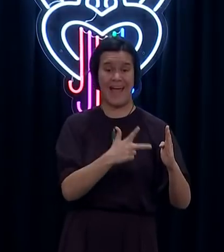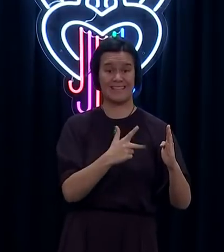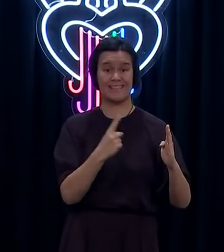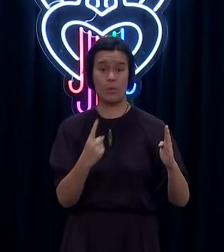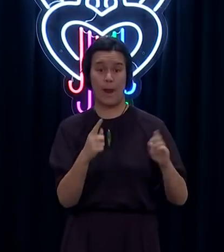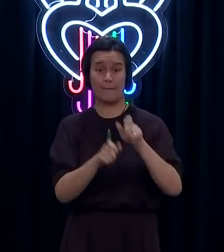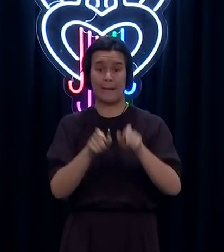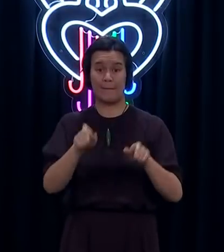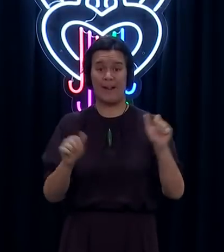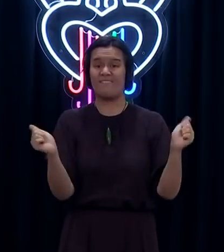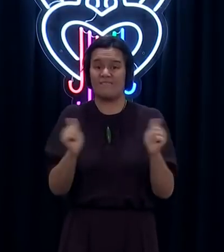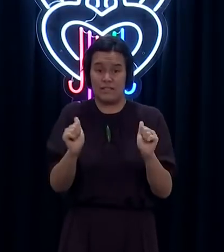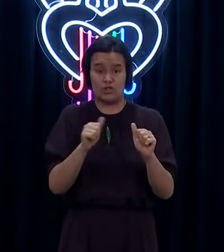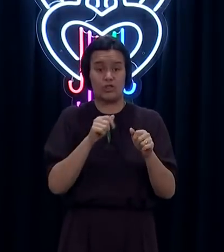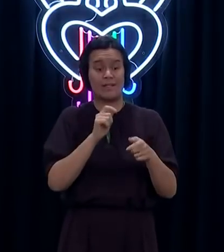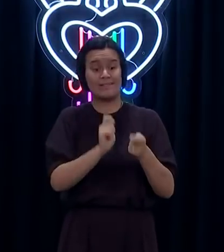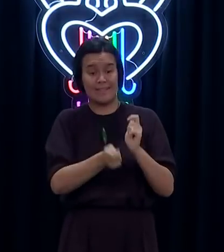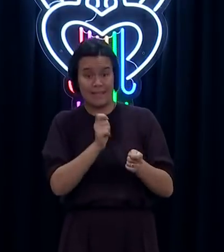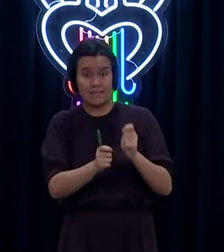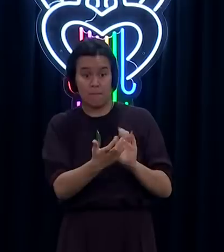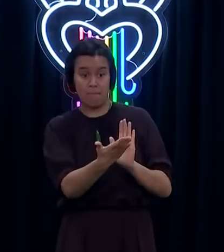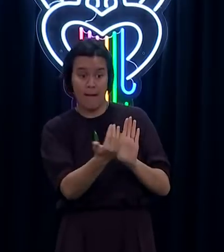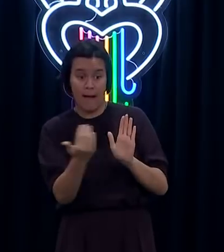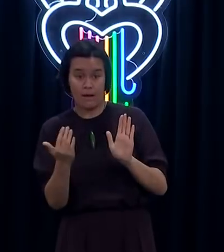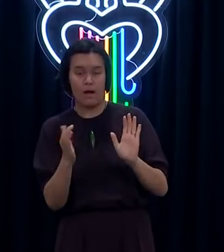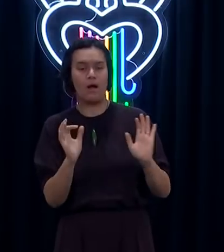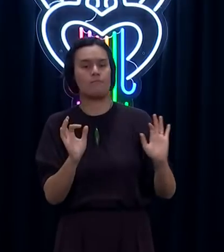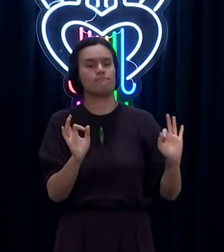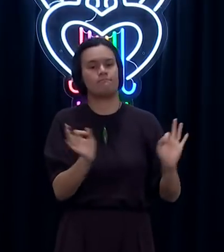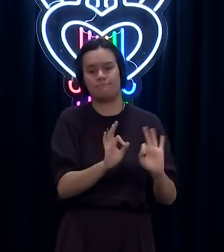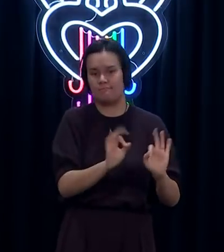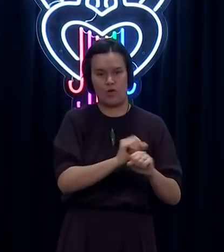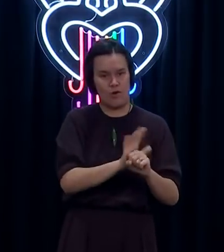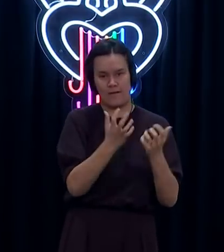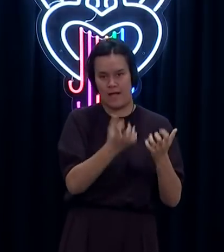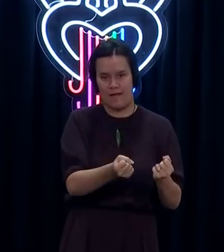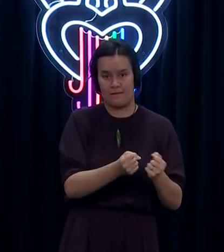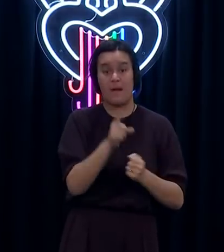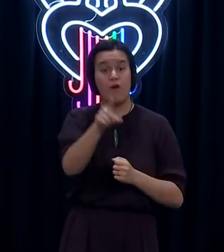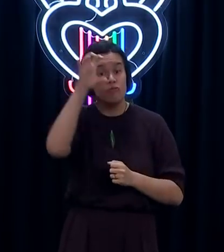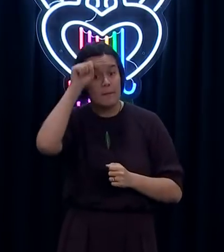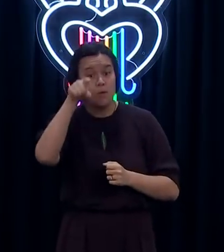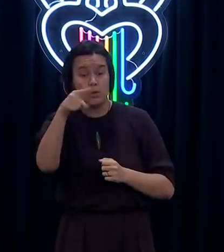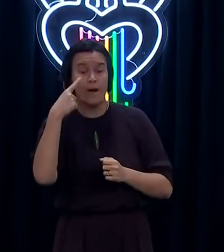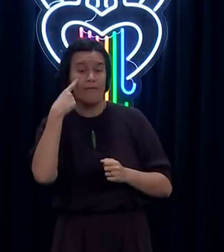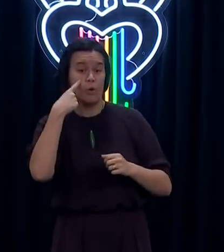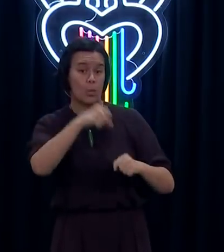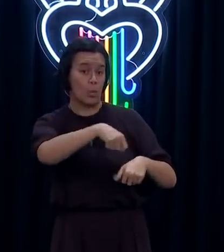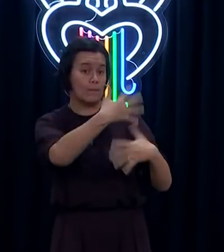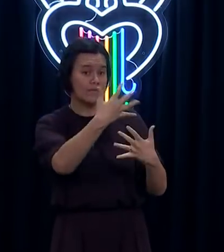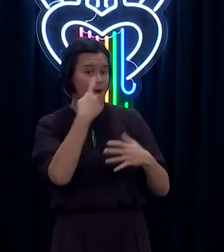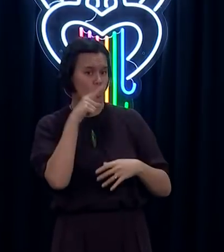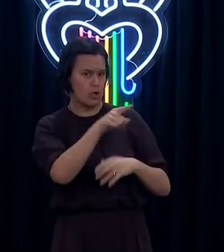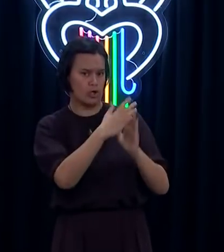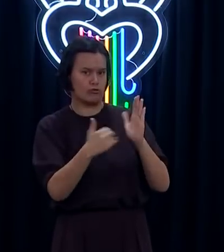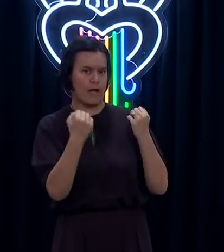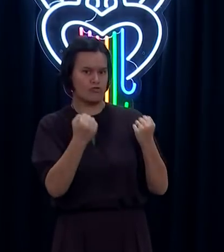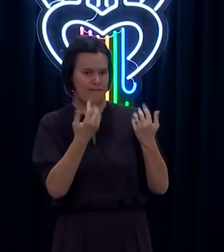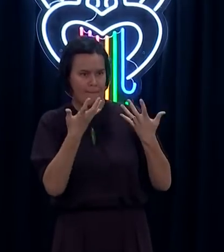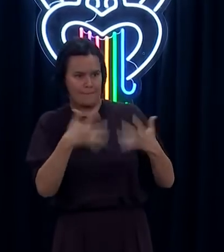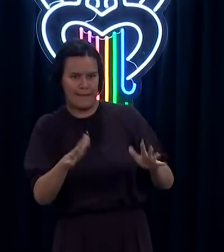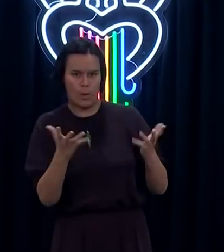already returned negative test results. And just a reminder to check our website for those locations of interest.